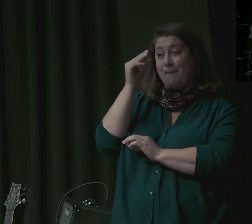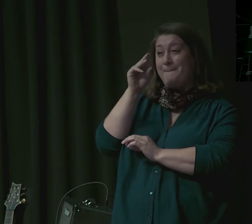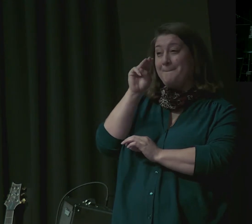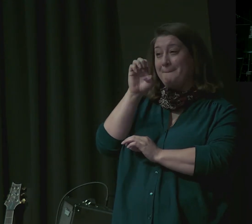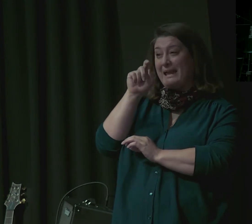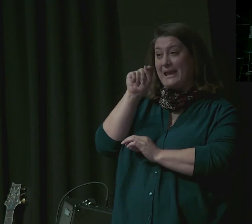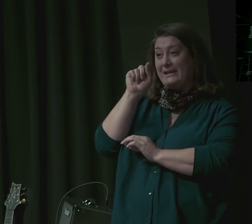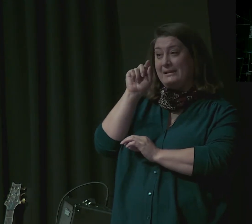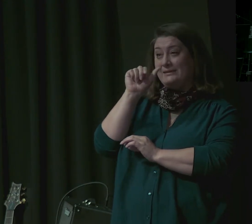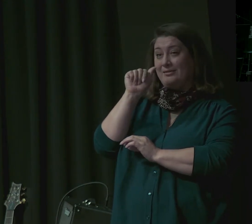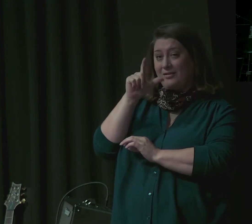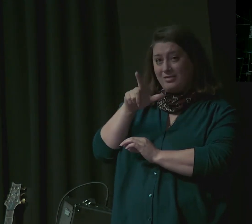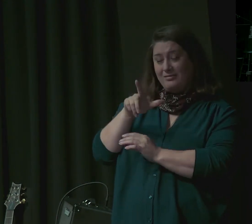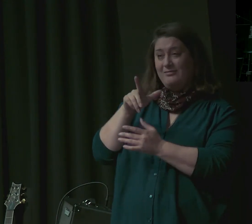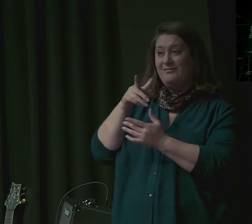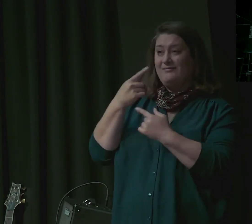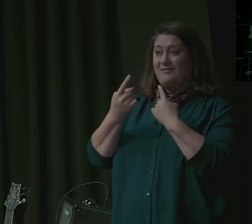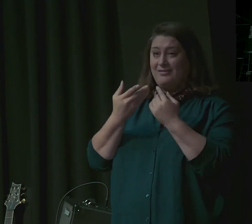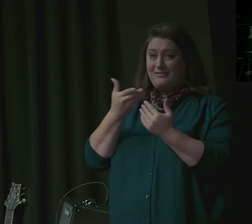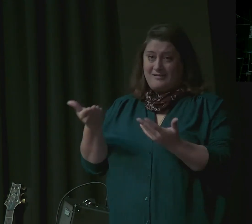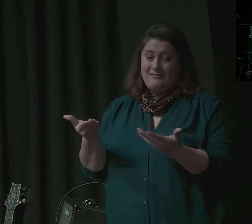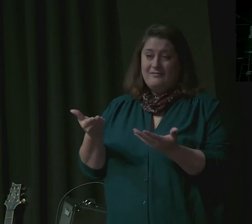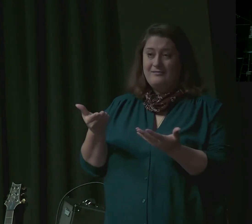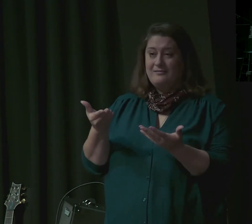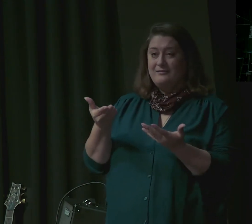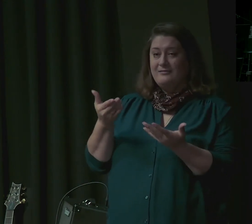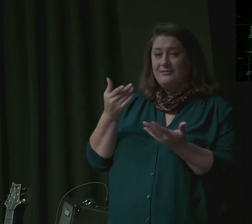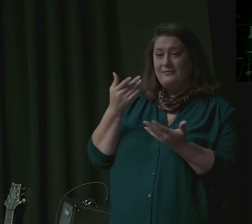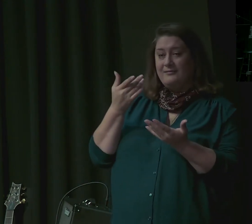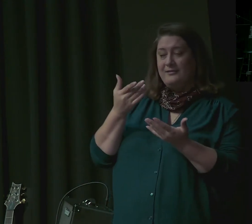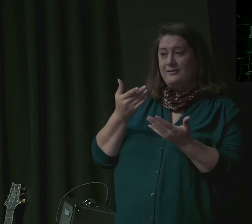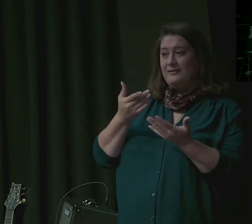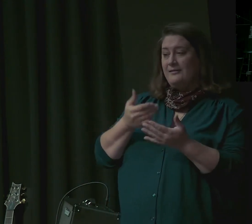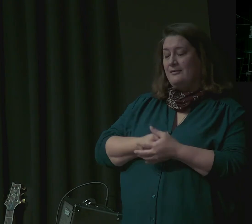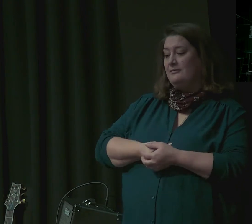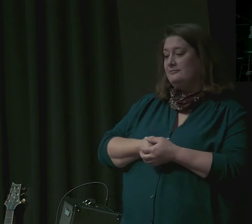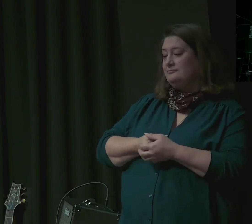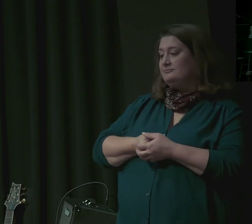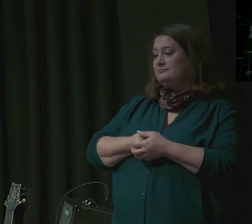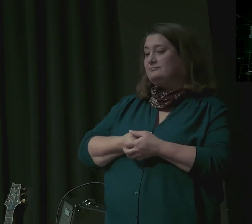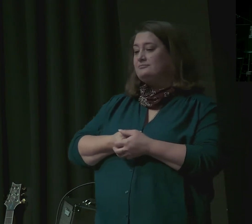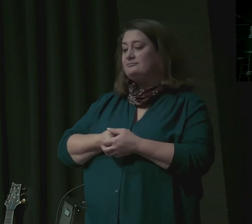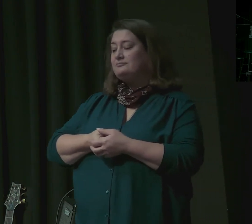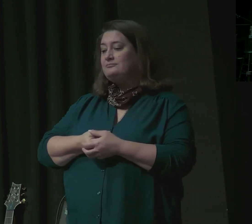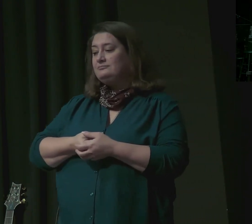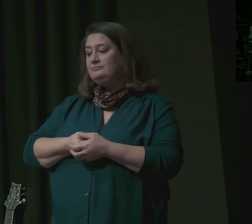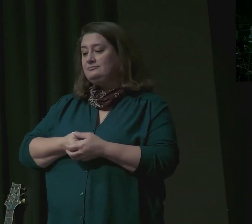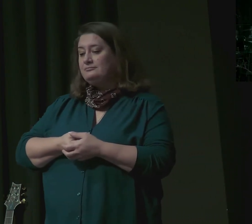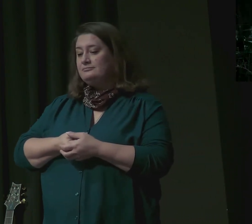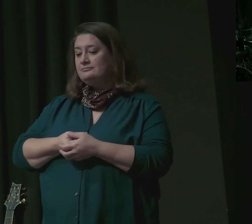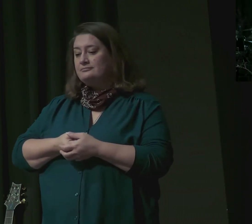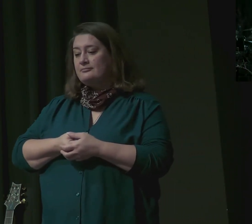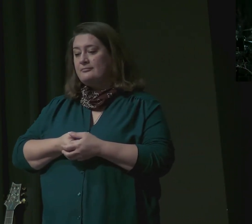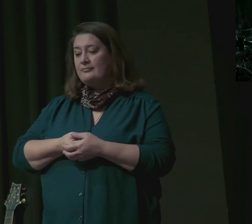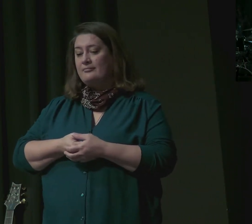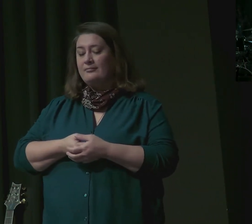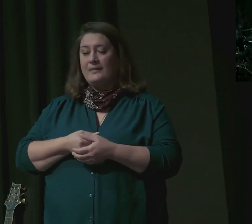combination drills and small game competition that exposed skill willingness.